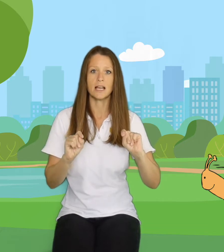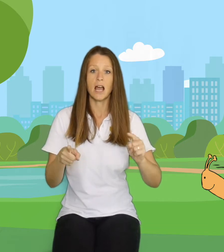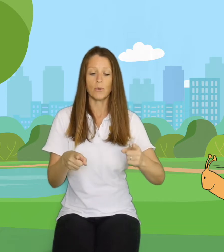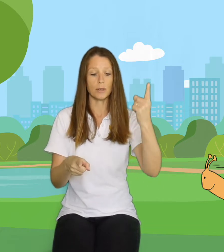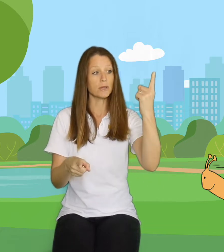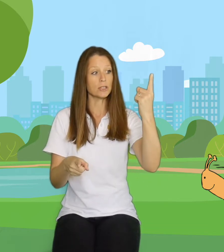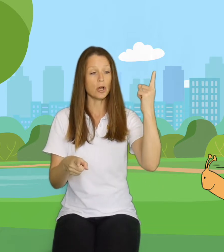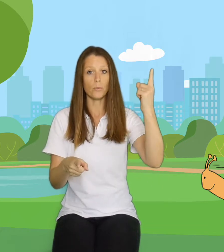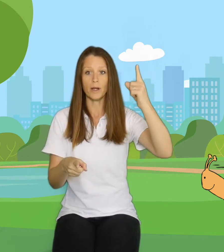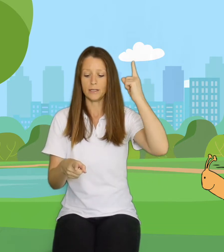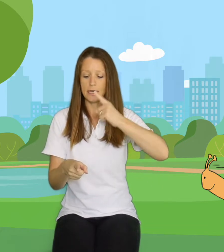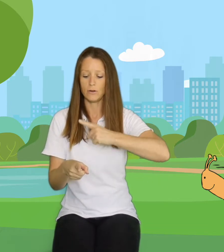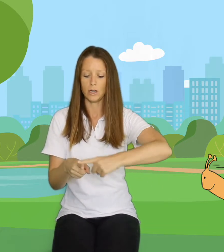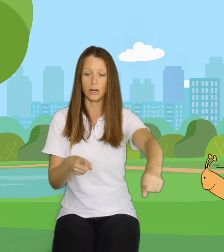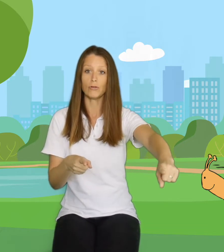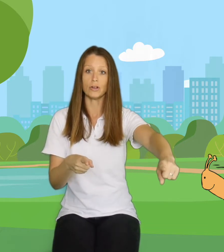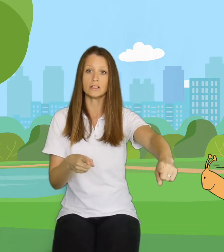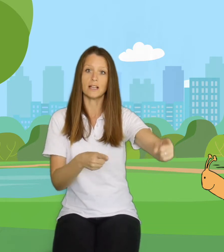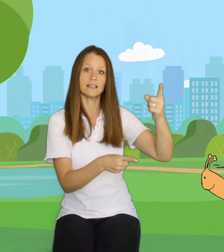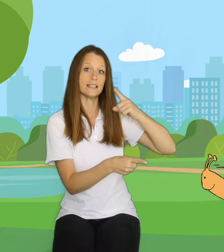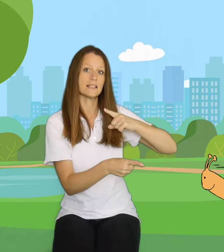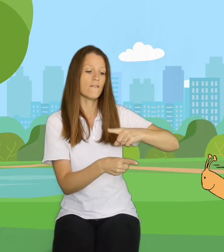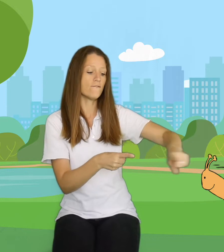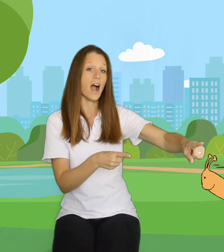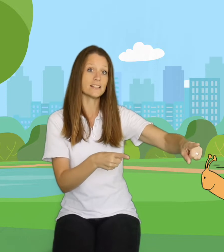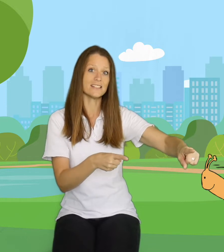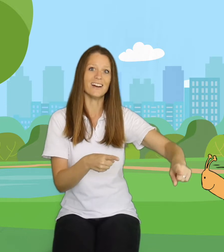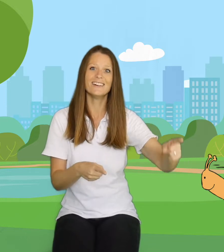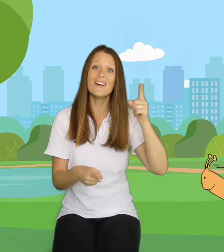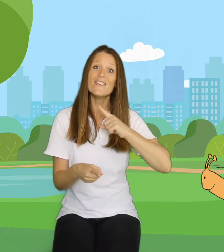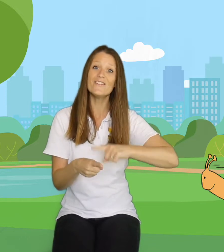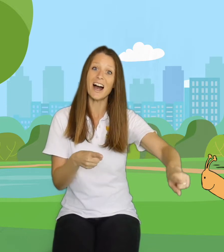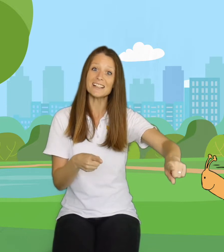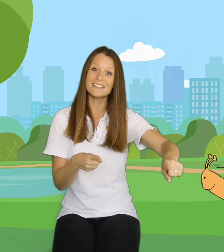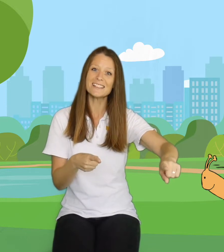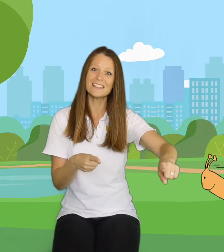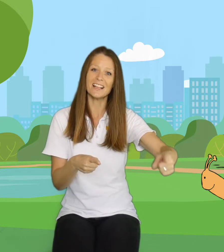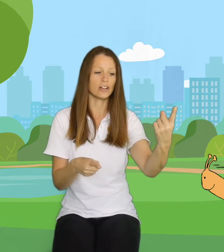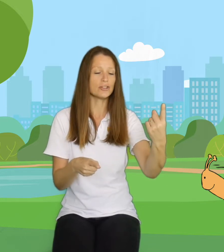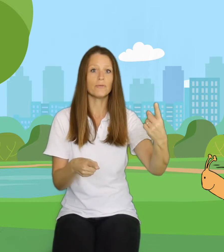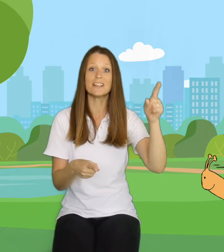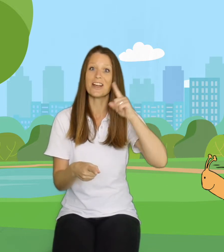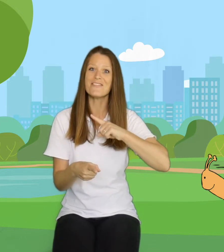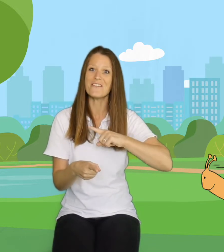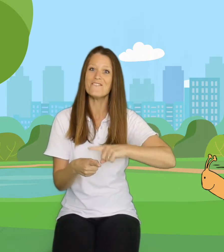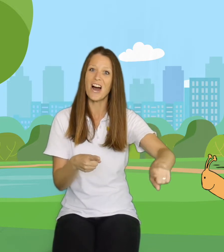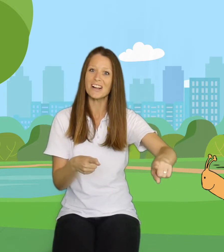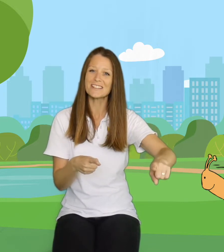We're going to bring the top one down and across like this. Faster. Fast. Like our top fingers going really fast.